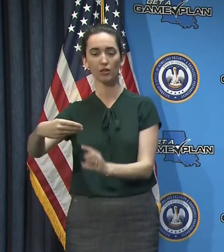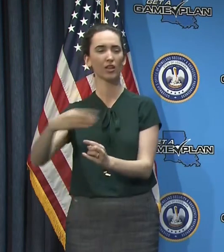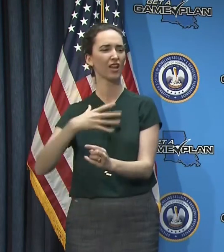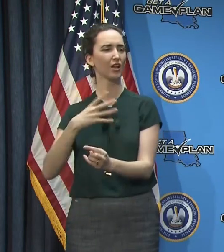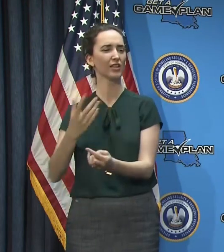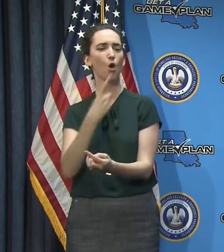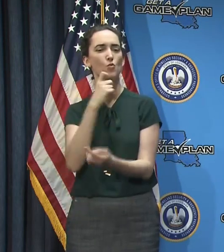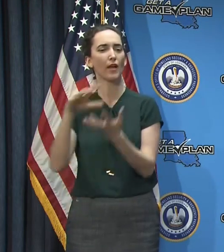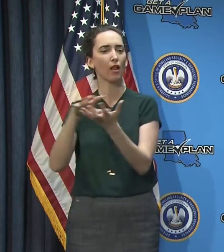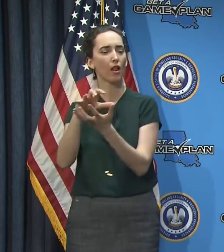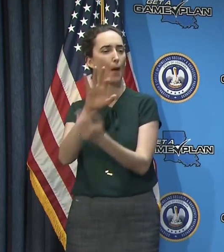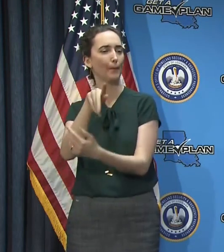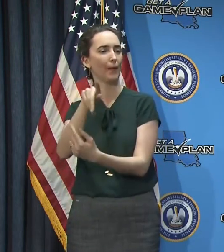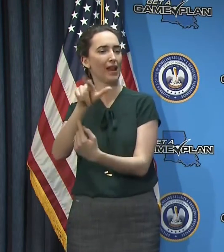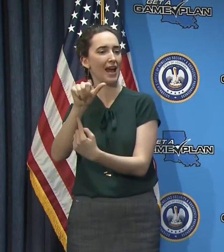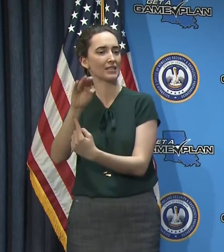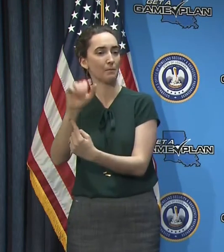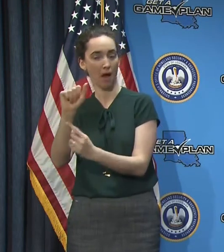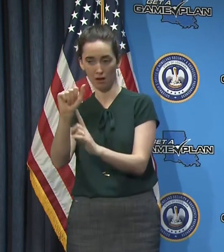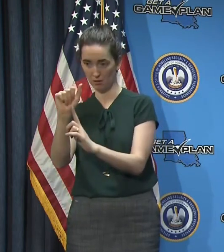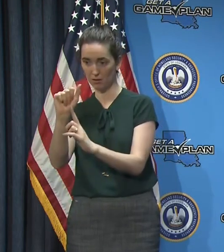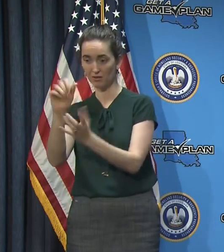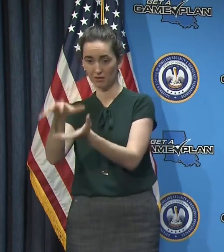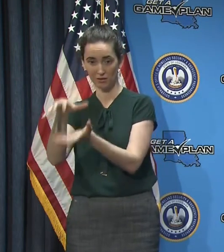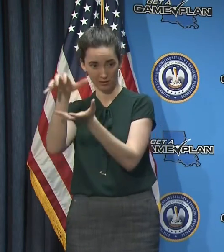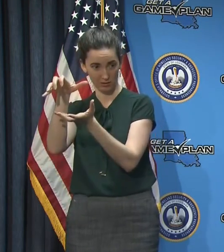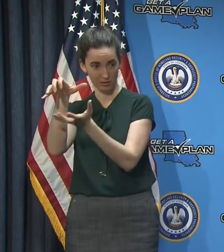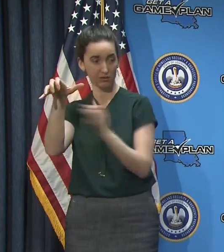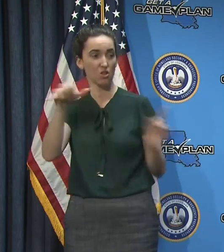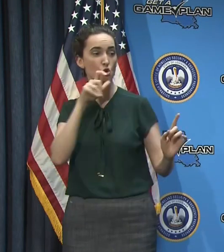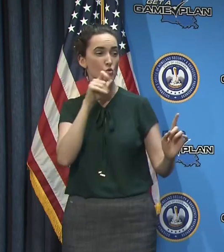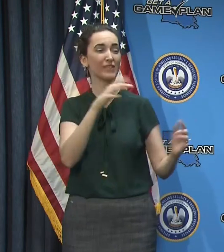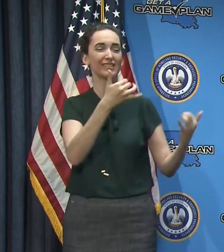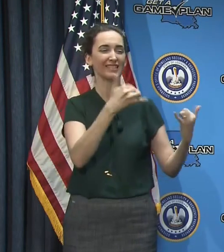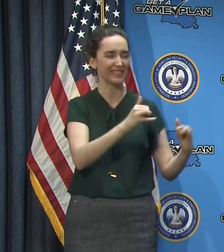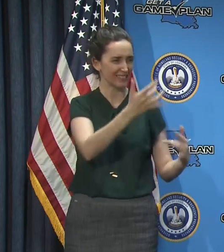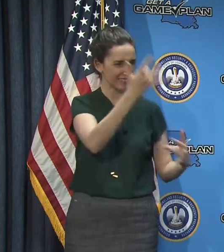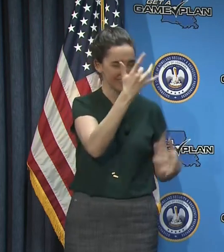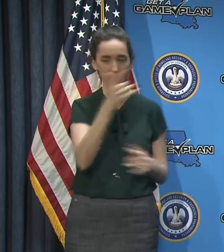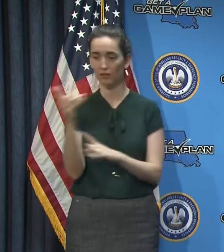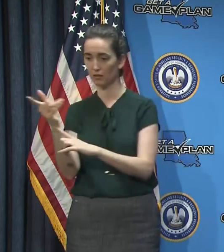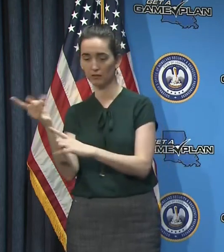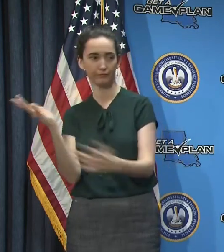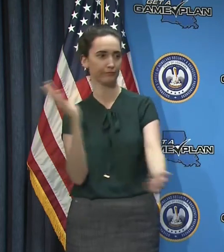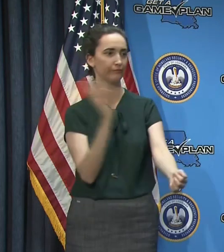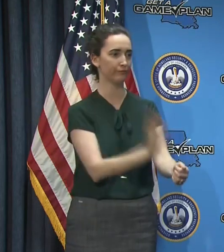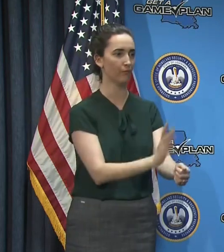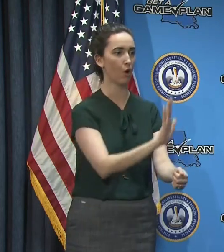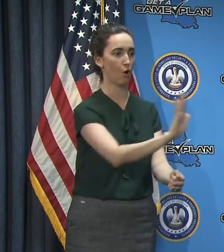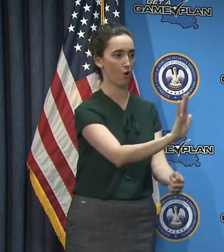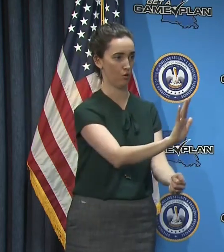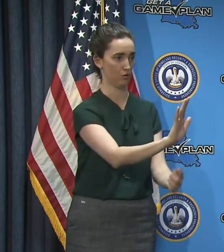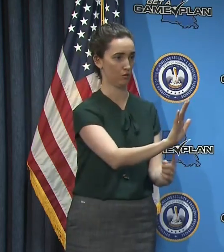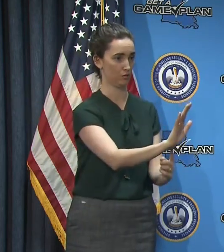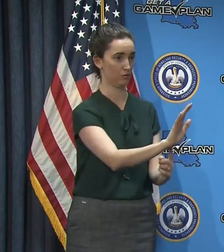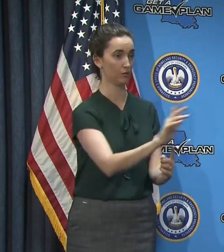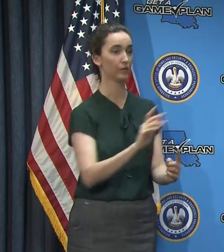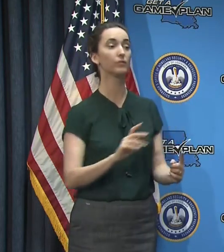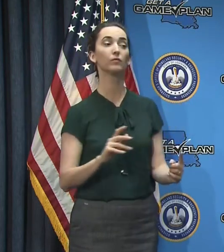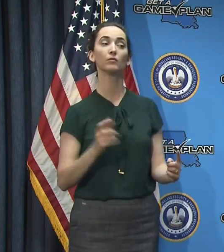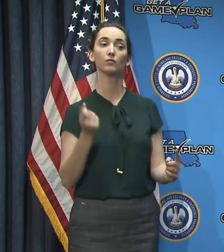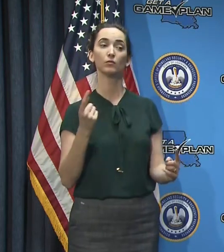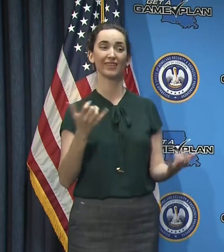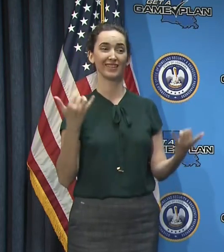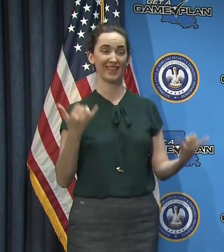to treat other individuals who are still fighting the disease. Uh, and I will tell you that, that that's just now starting to